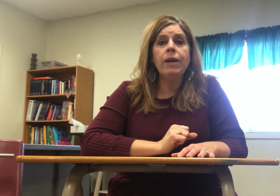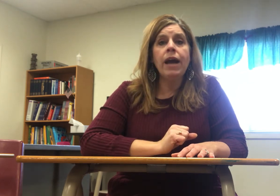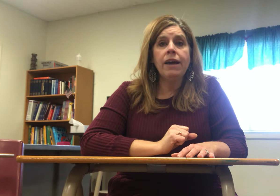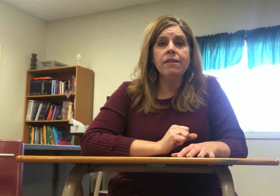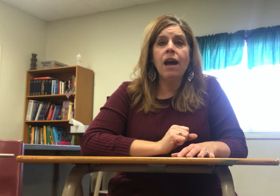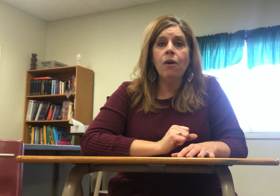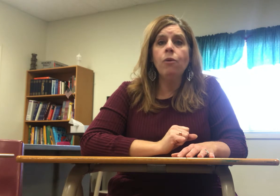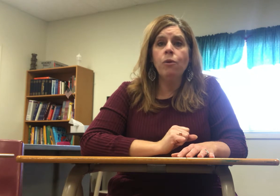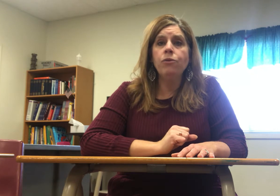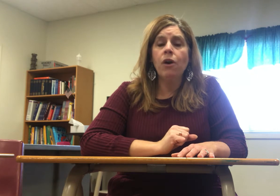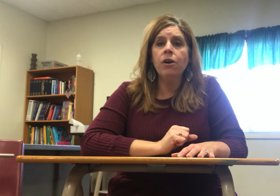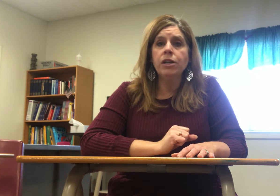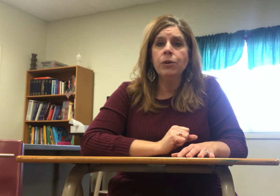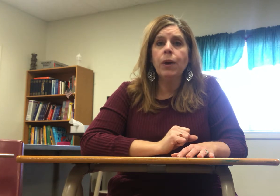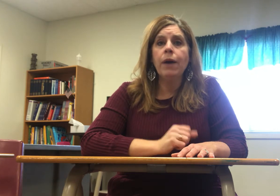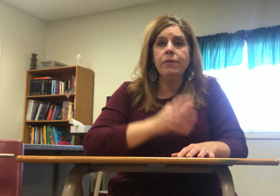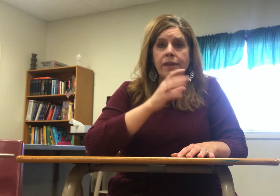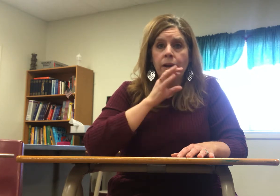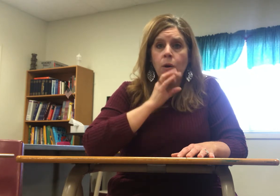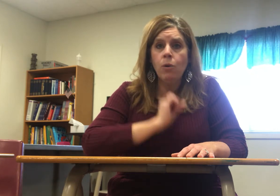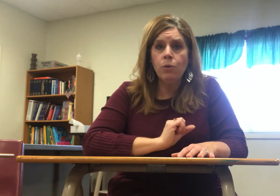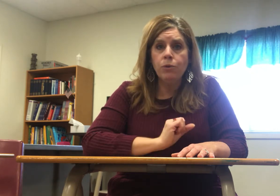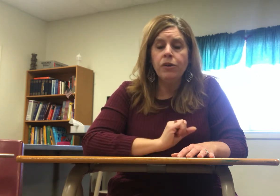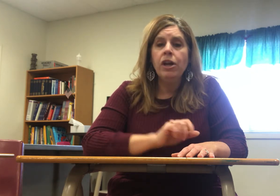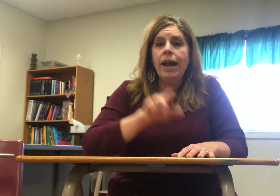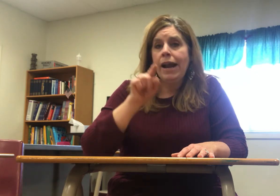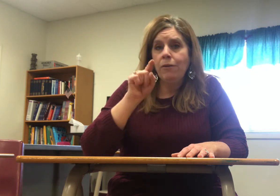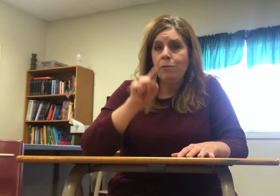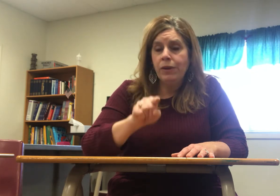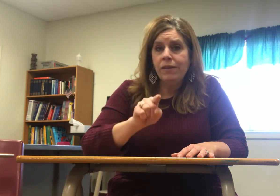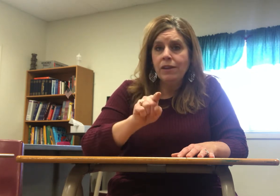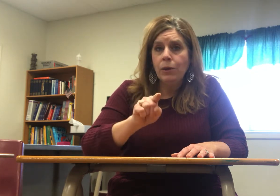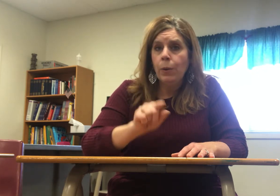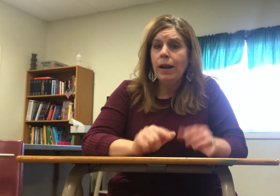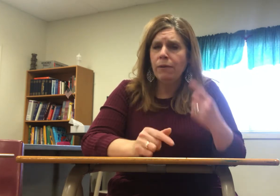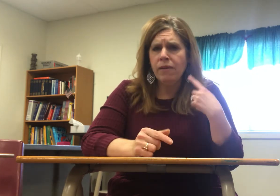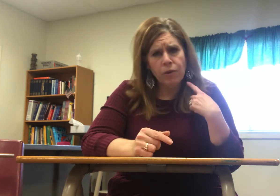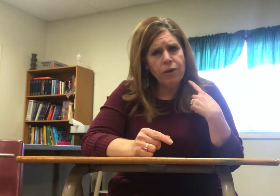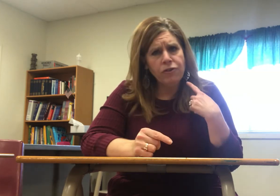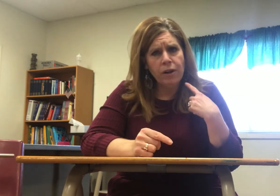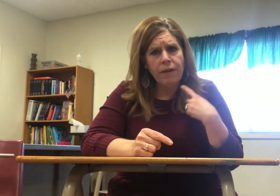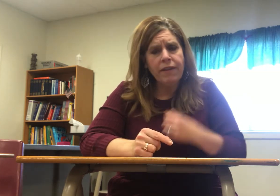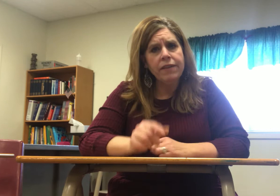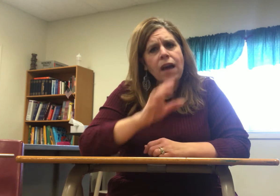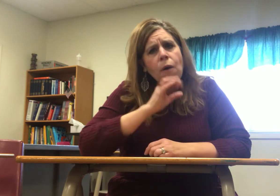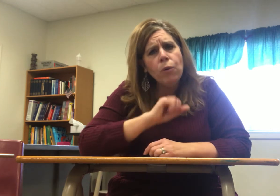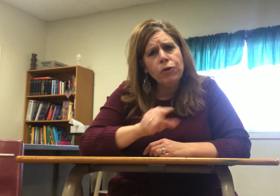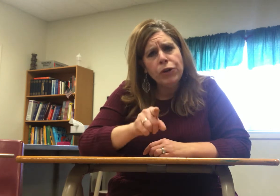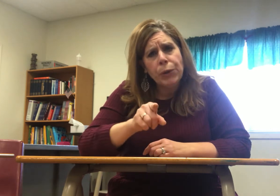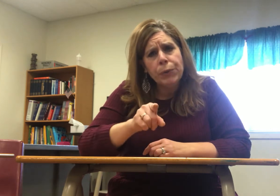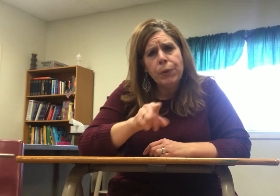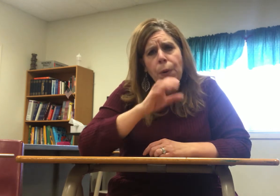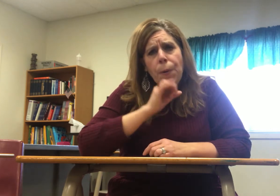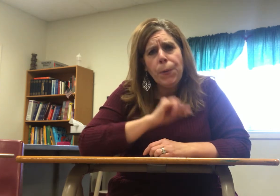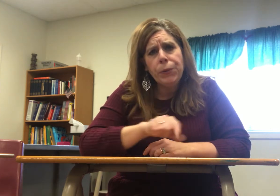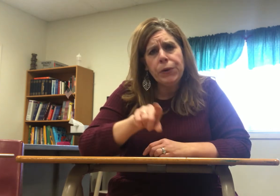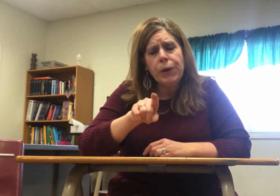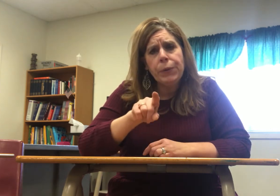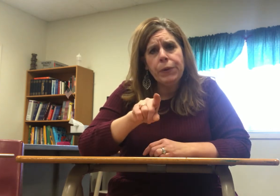to ask how old are you I would sign old and I would point at you and I would have a question on my face how old are you how old are you okay